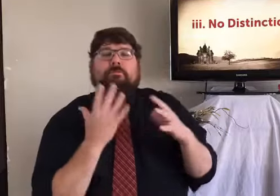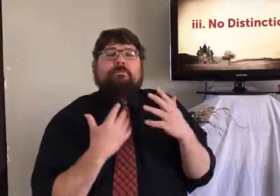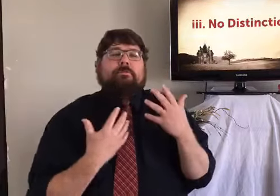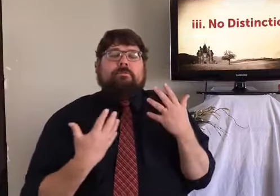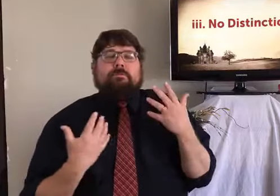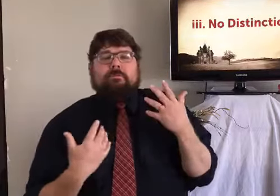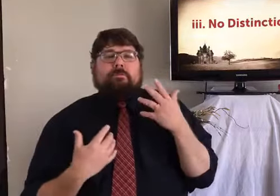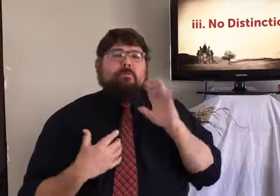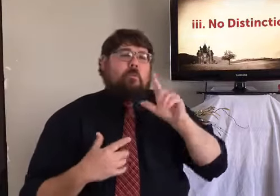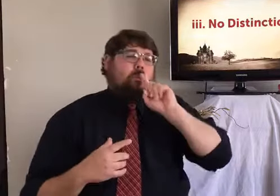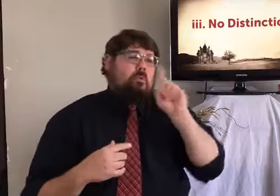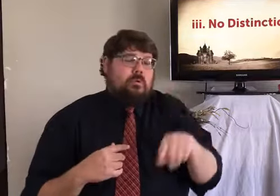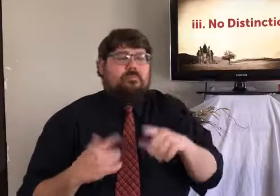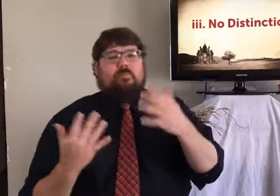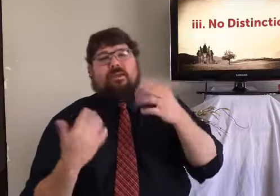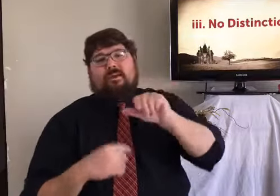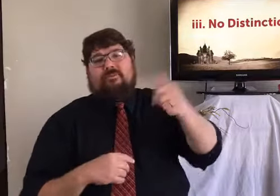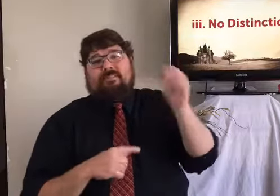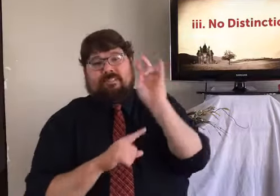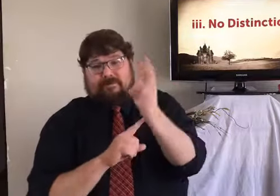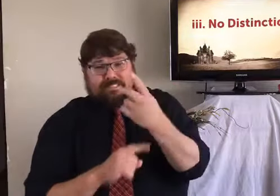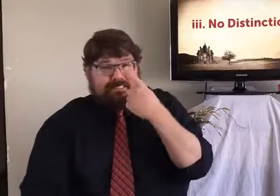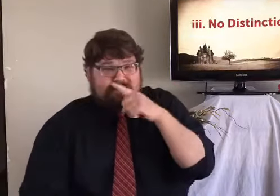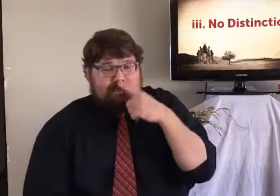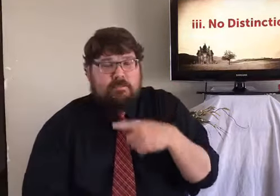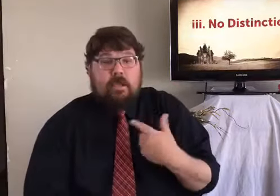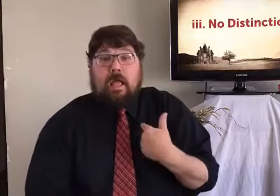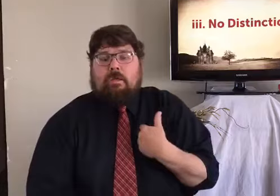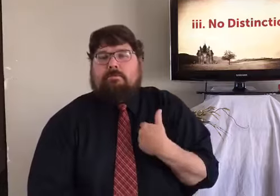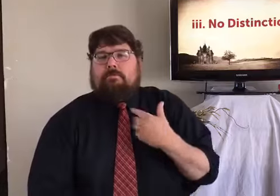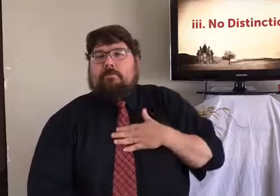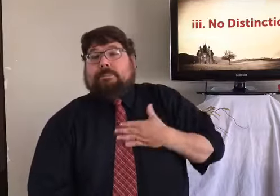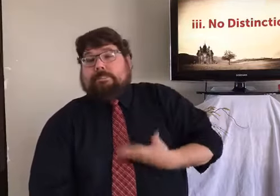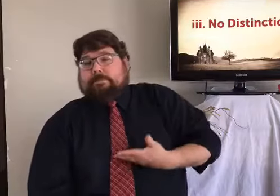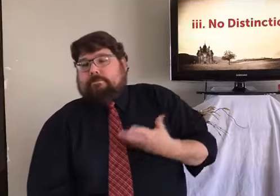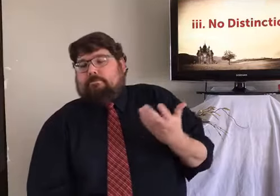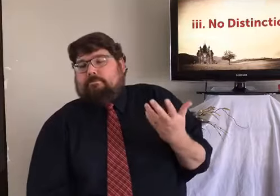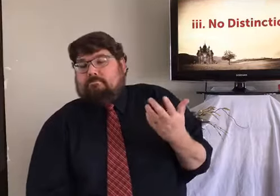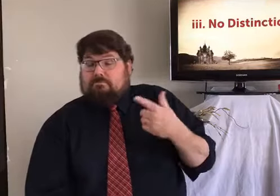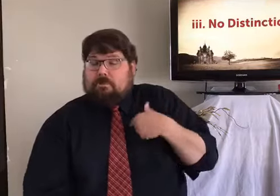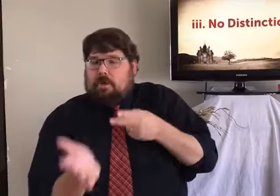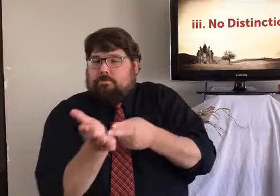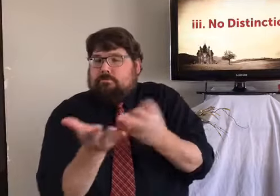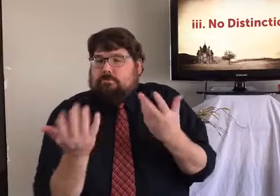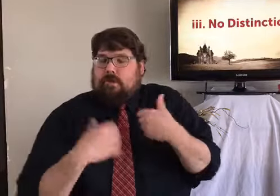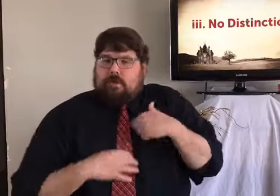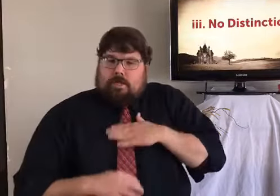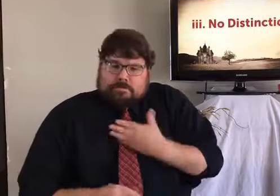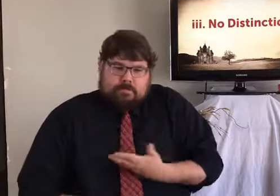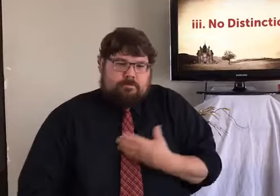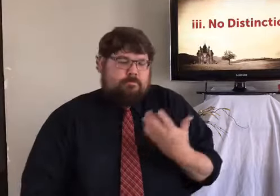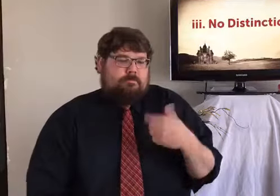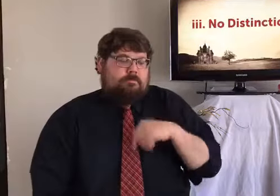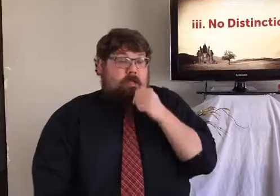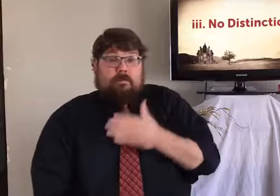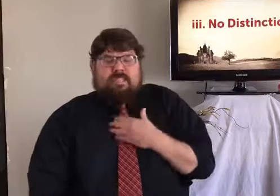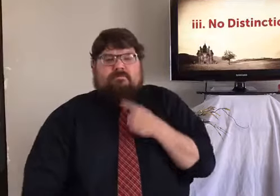the person came out with a note saying, oh, I'm sorry. The orders got confused. And your order is delayed. You have to wait for another seven minutes. I honestly,